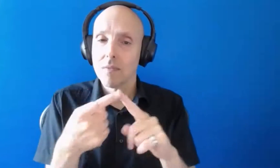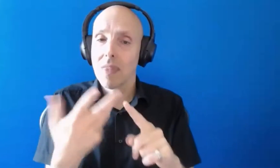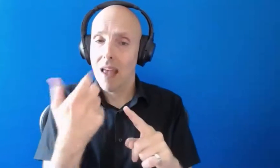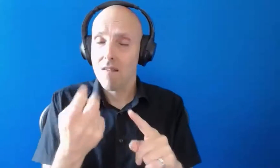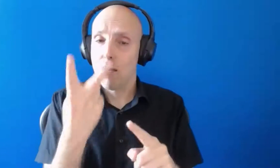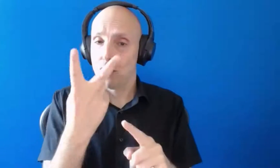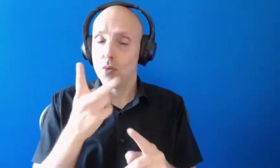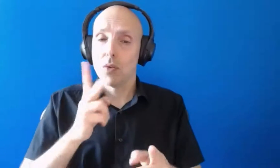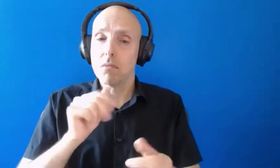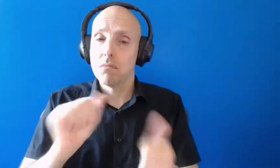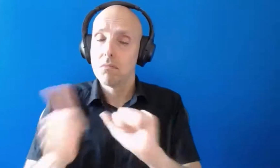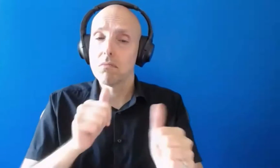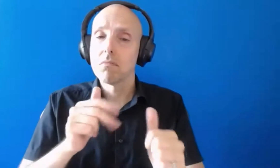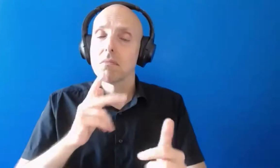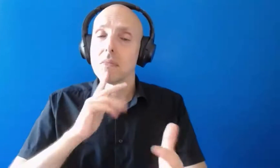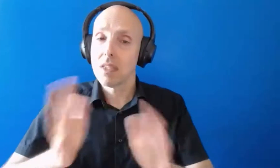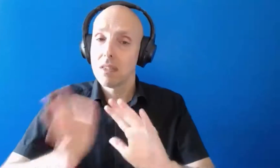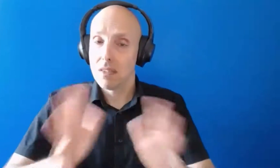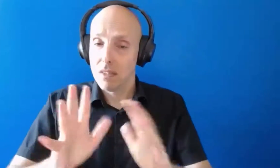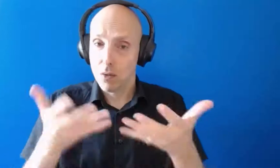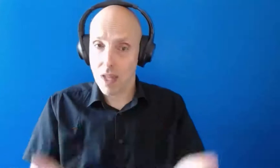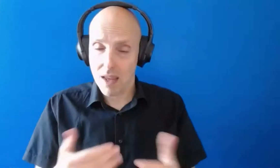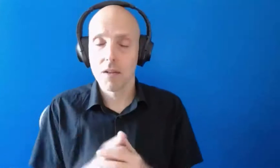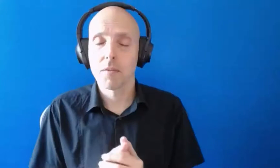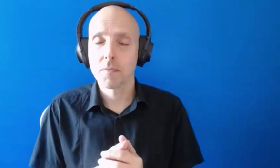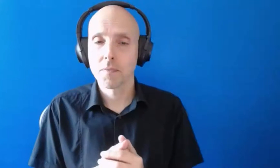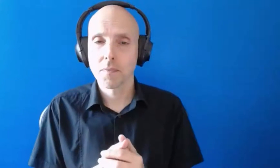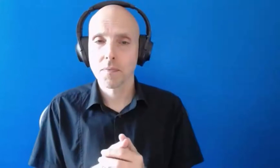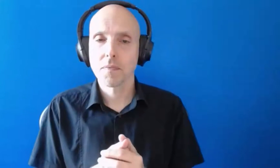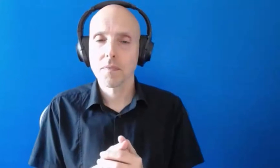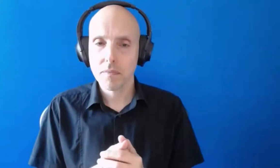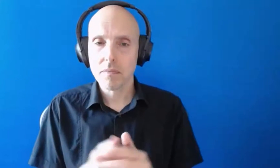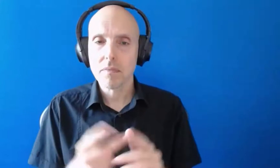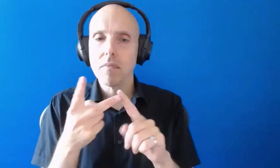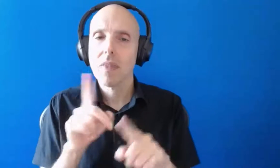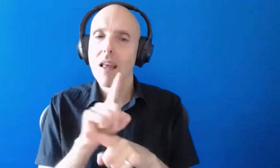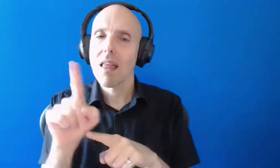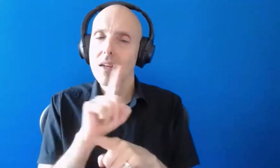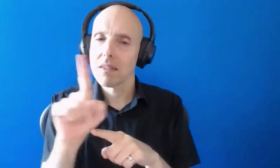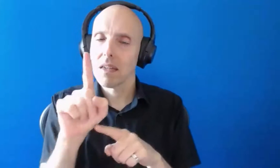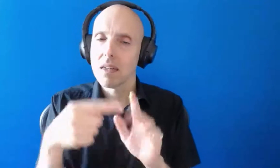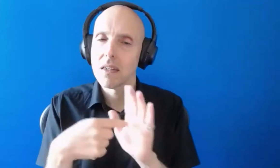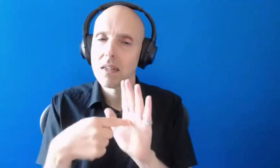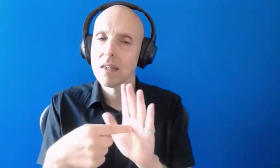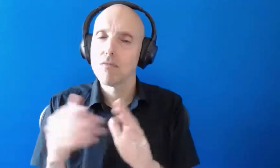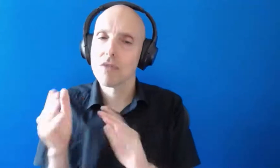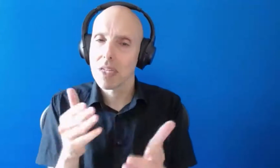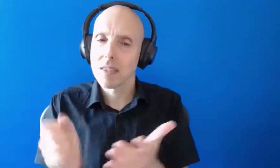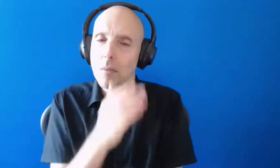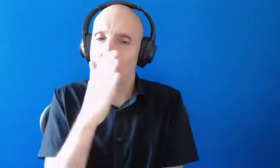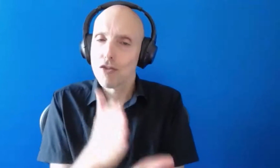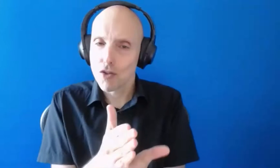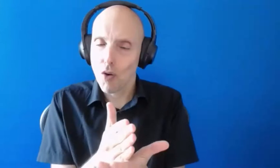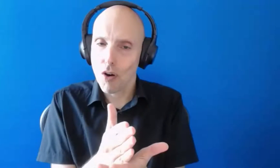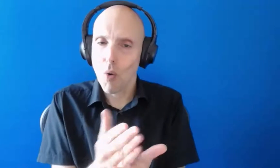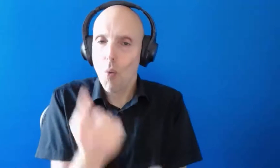interpreters with us today and later when we show a presentation we'll make sure that